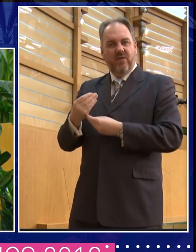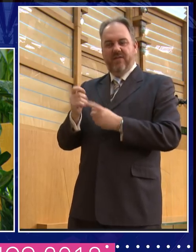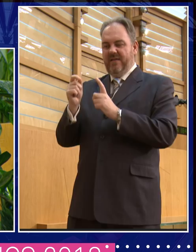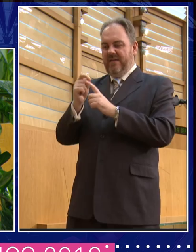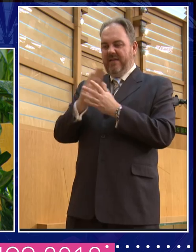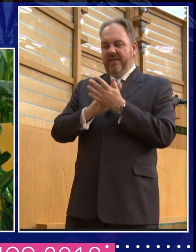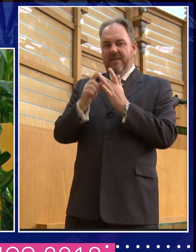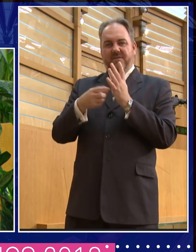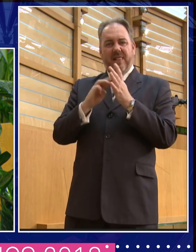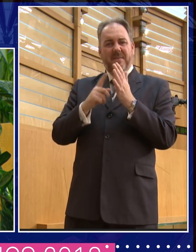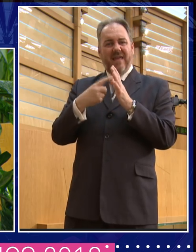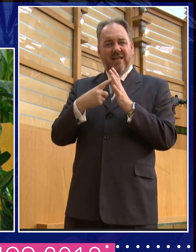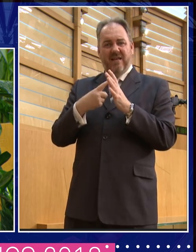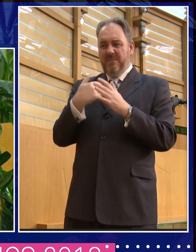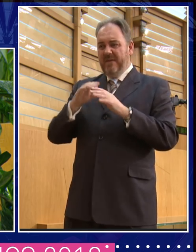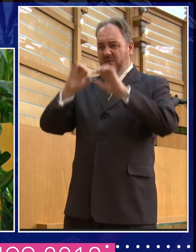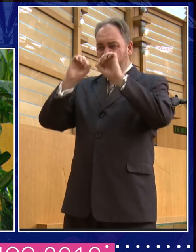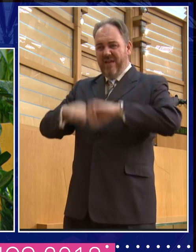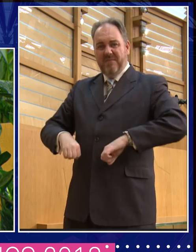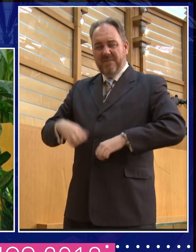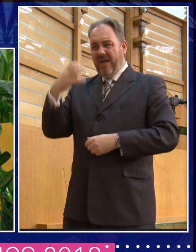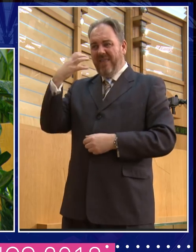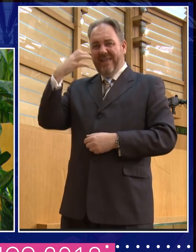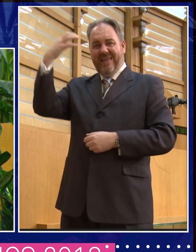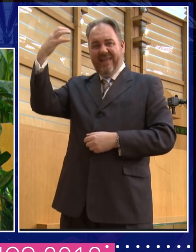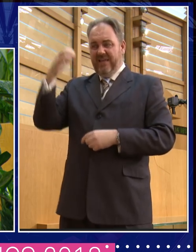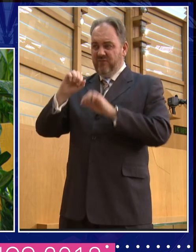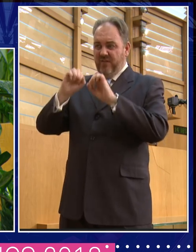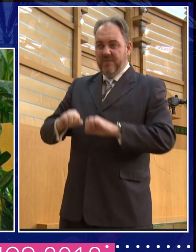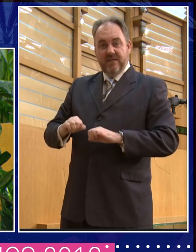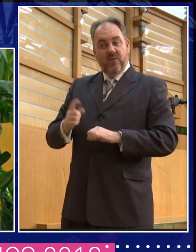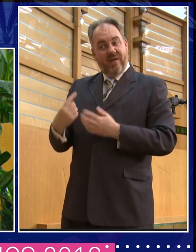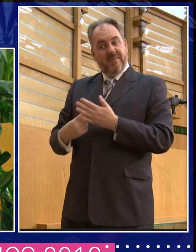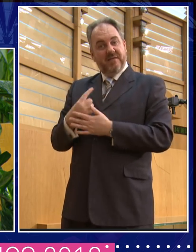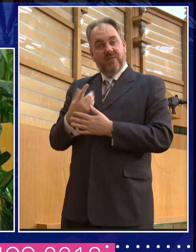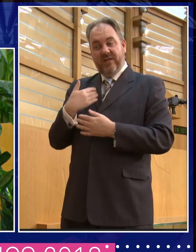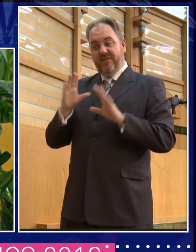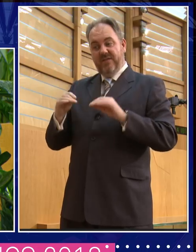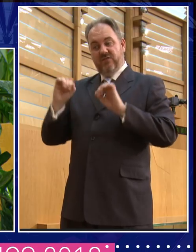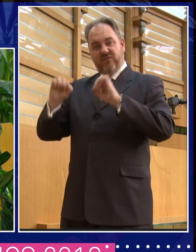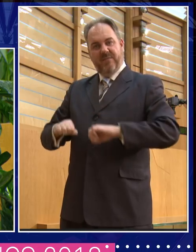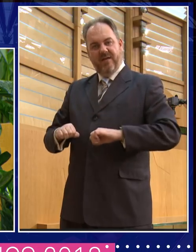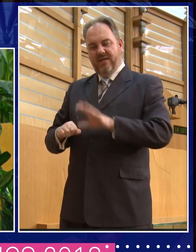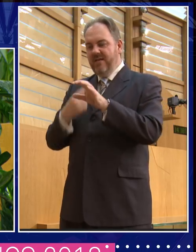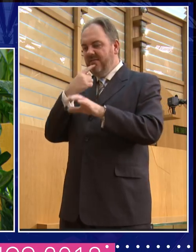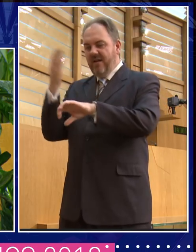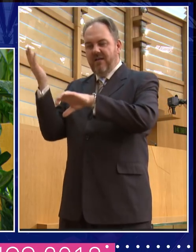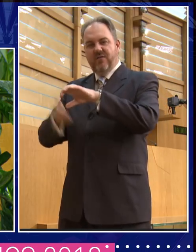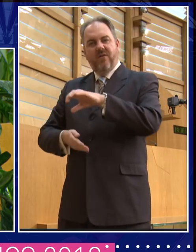who is raped by this nasty king, Tereus. And what does he do to her? He cuts her tongue out so she can't